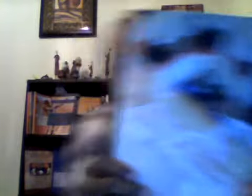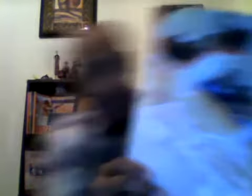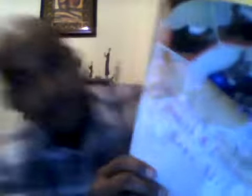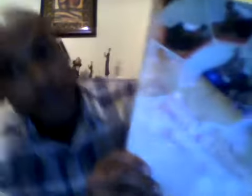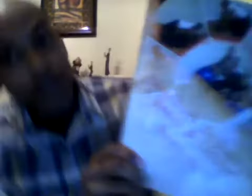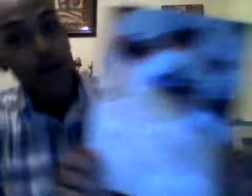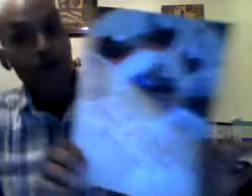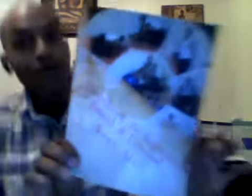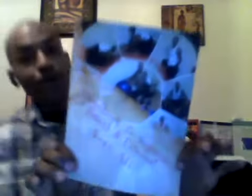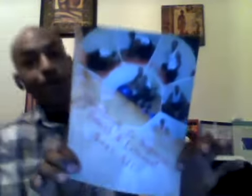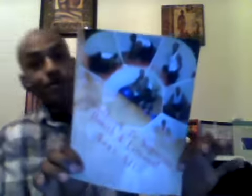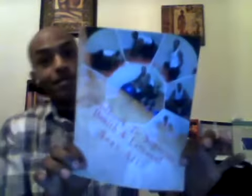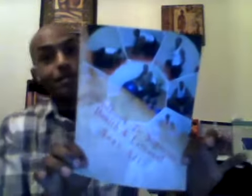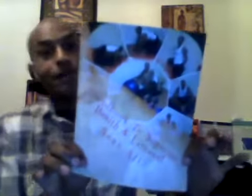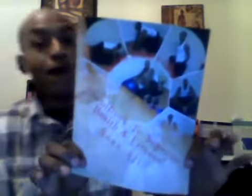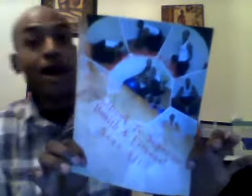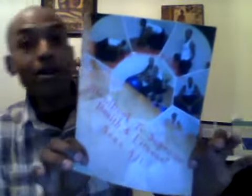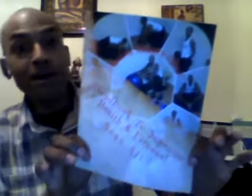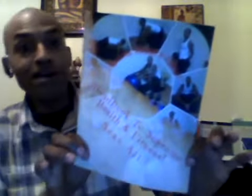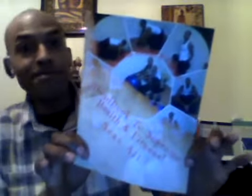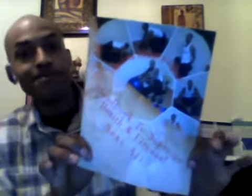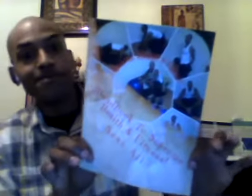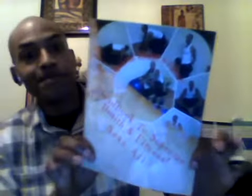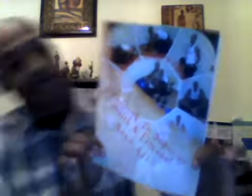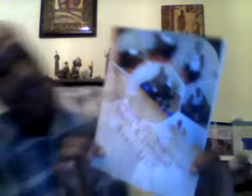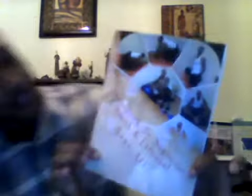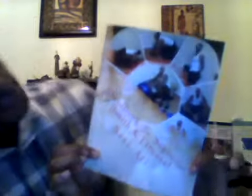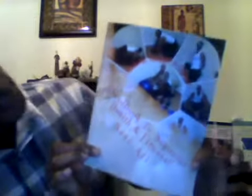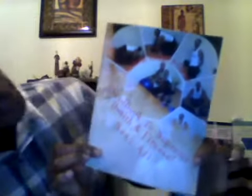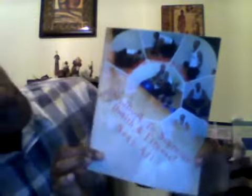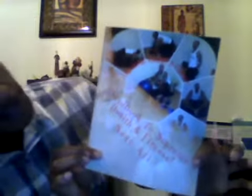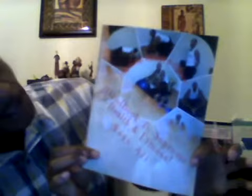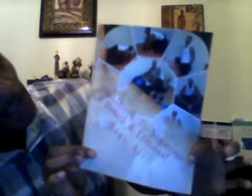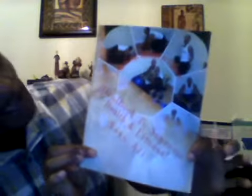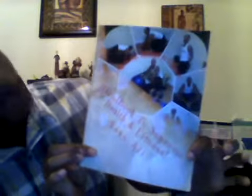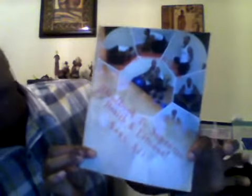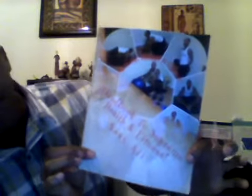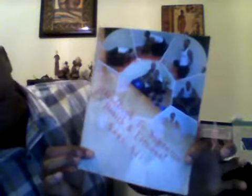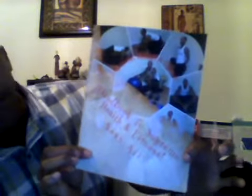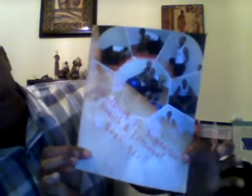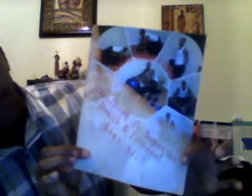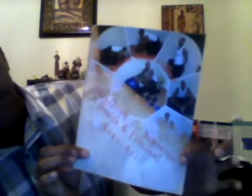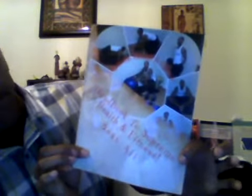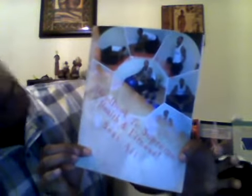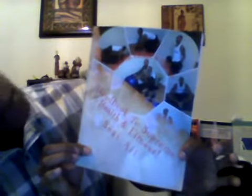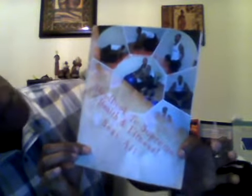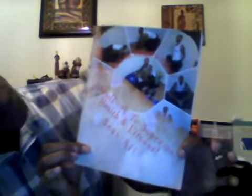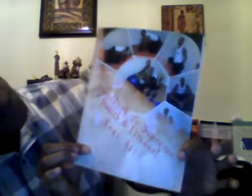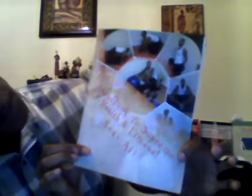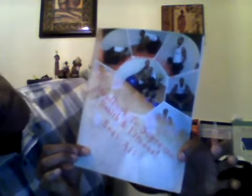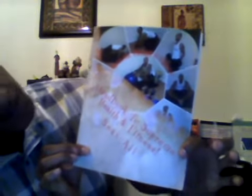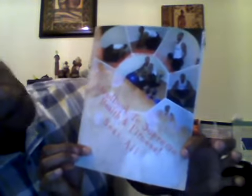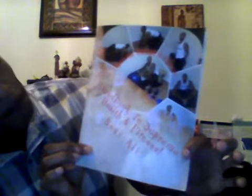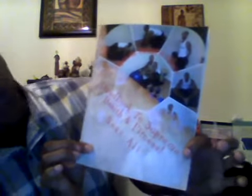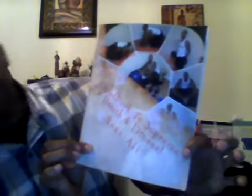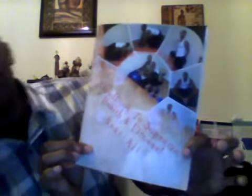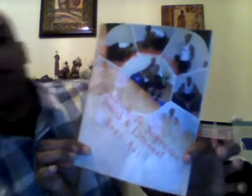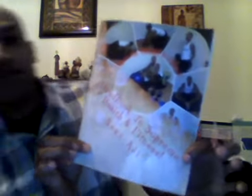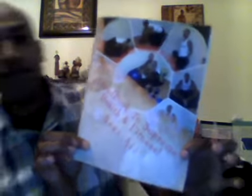your your your follow-up this is the handbook to supreme health and